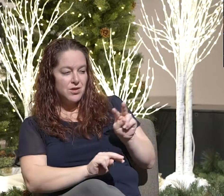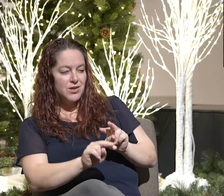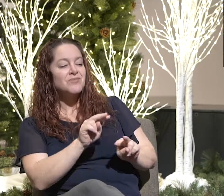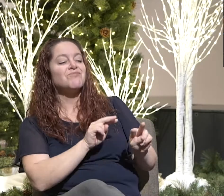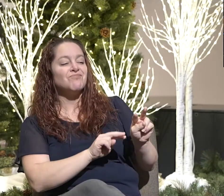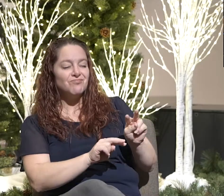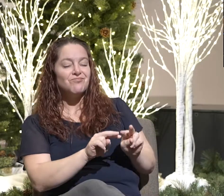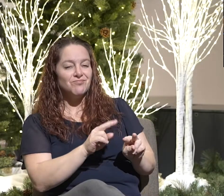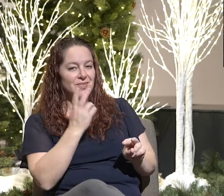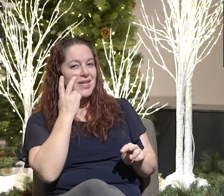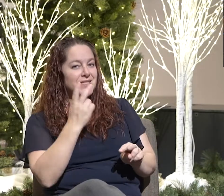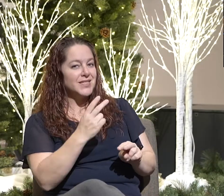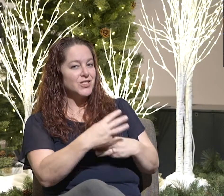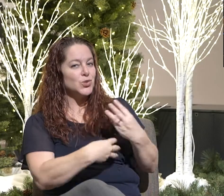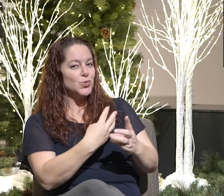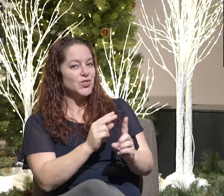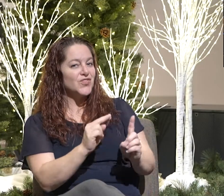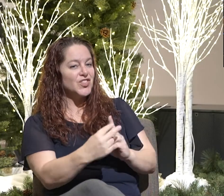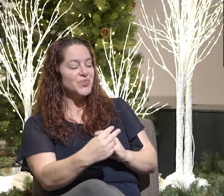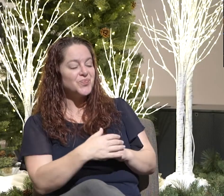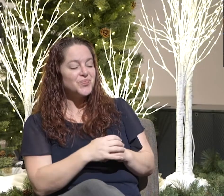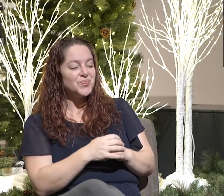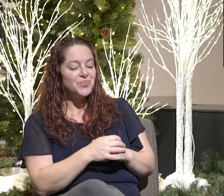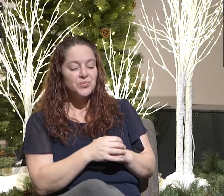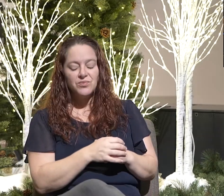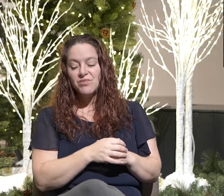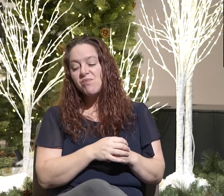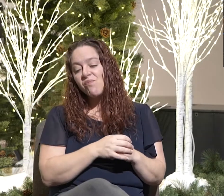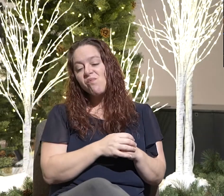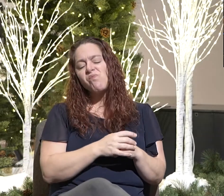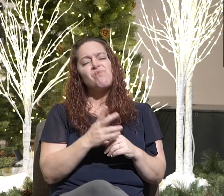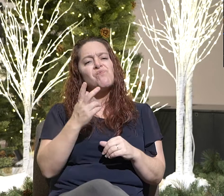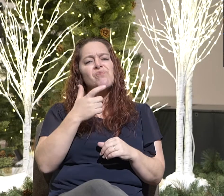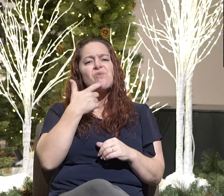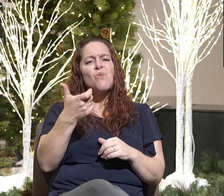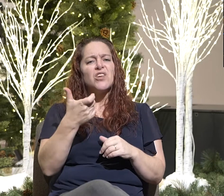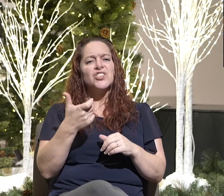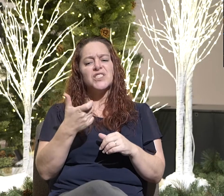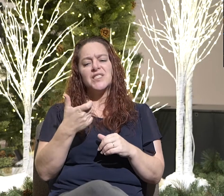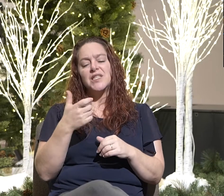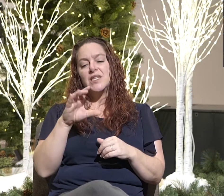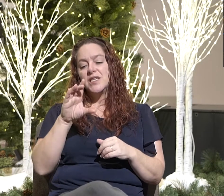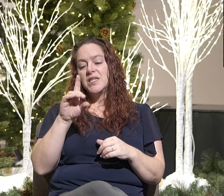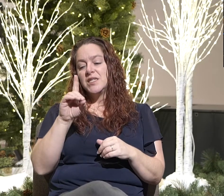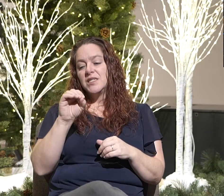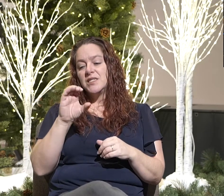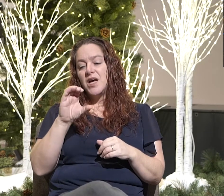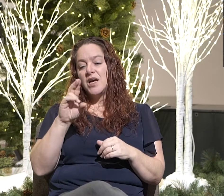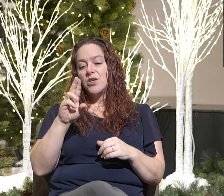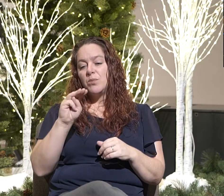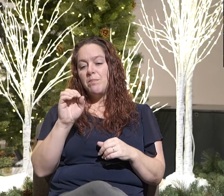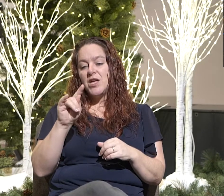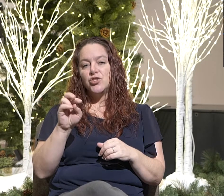See, so I have a story. So was watching a documentary recently on